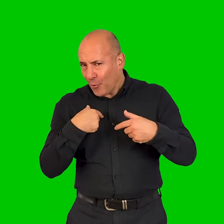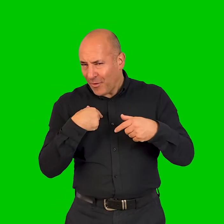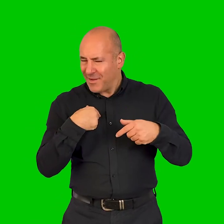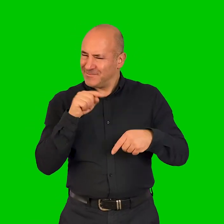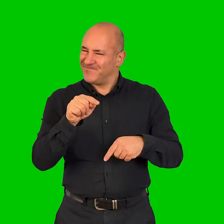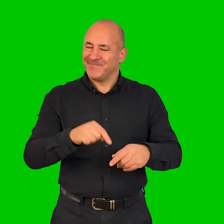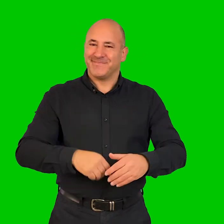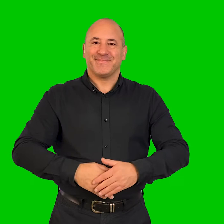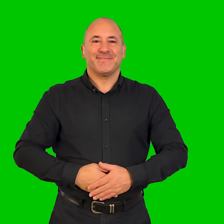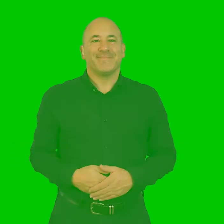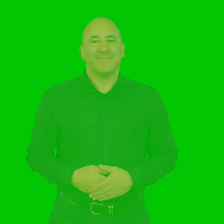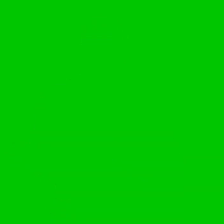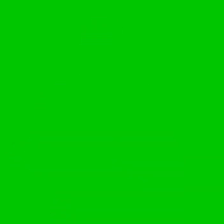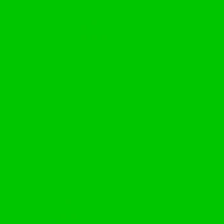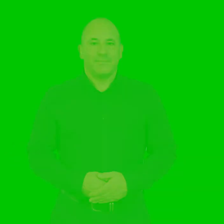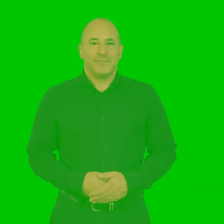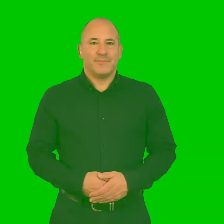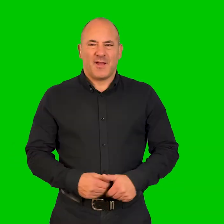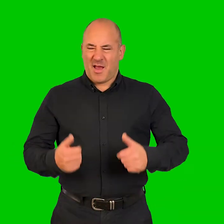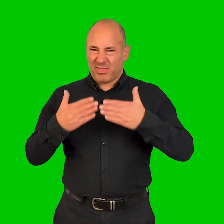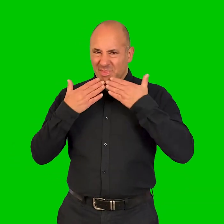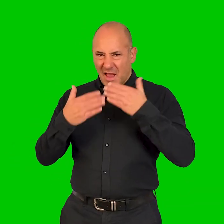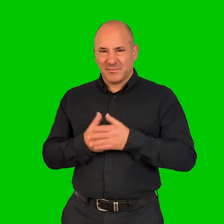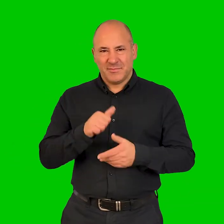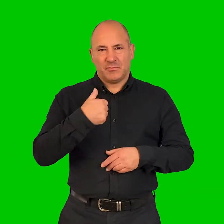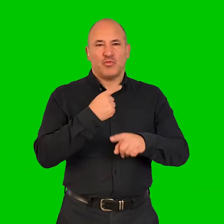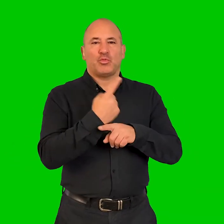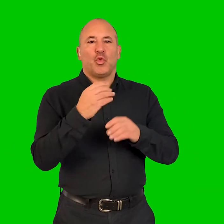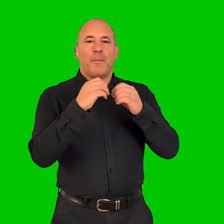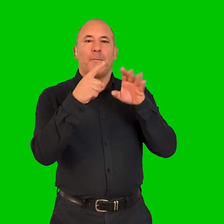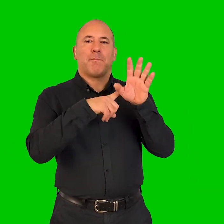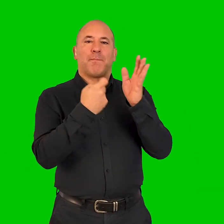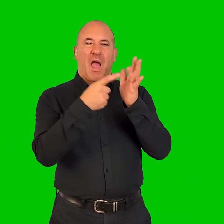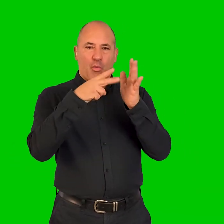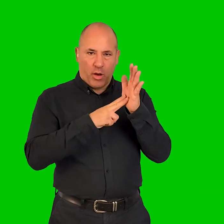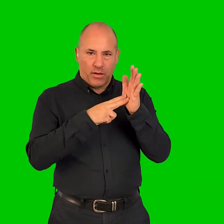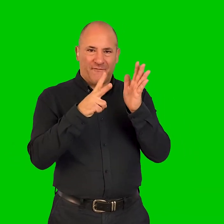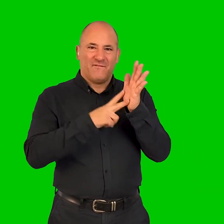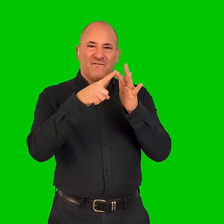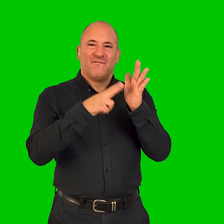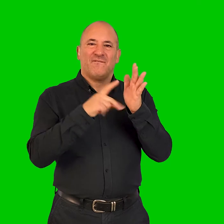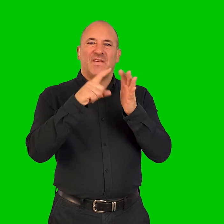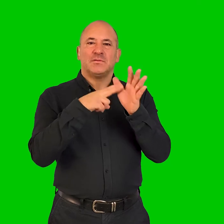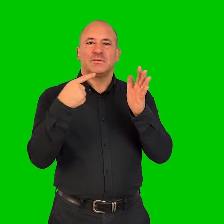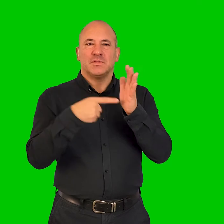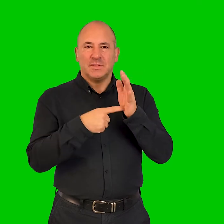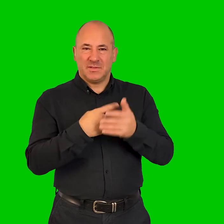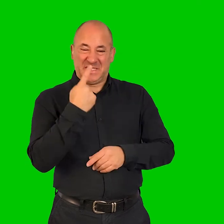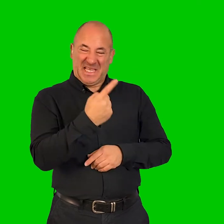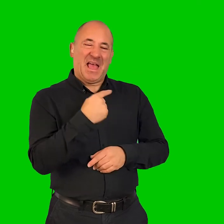with other people. Thanks, Crystal. Next up, I spoke to Byron Vincent, who, by his